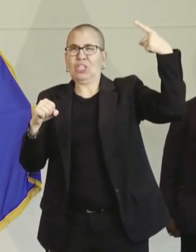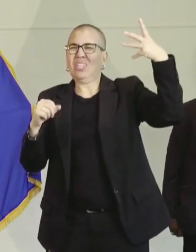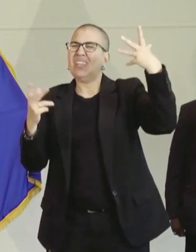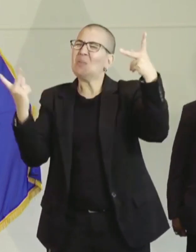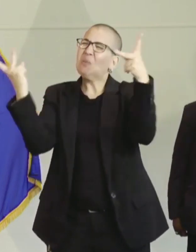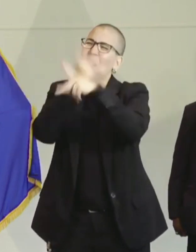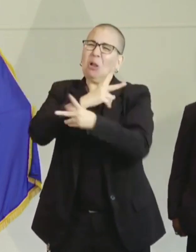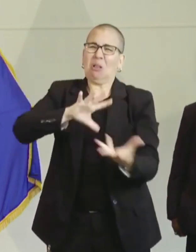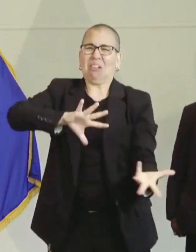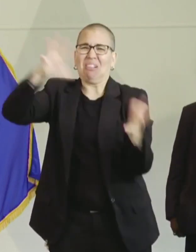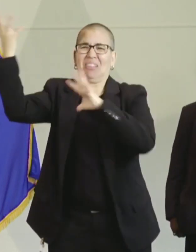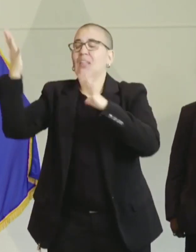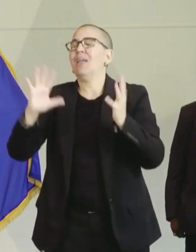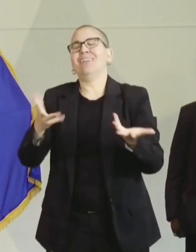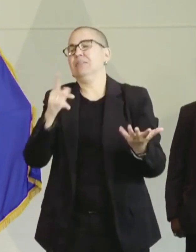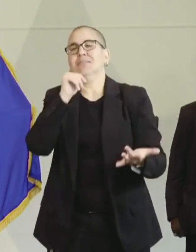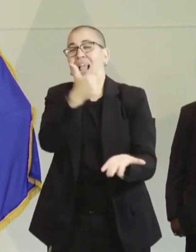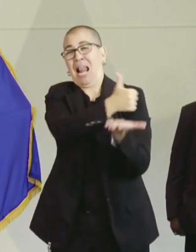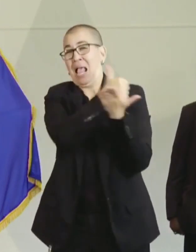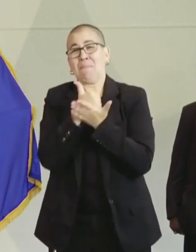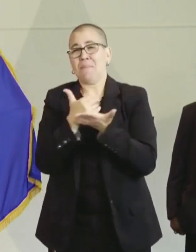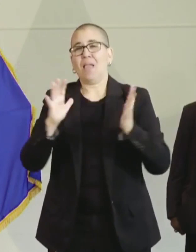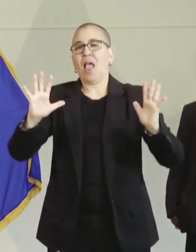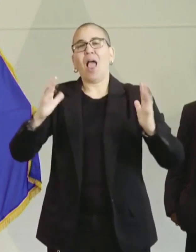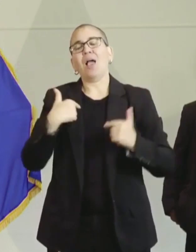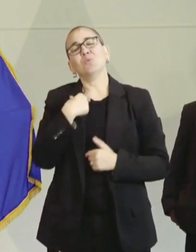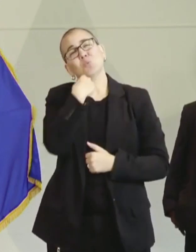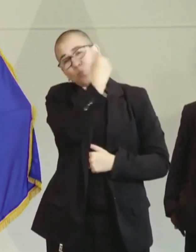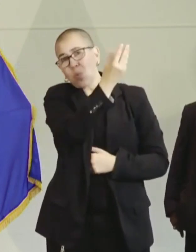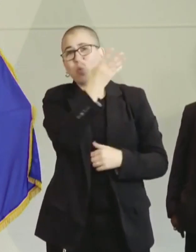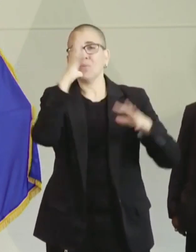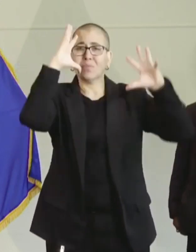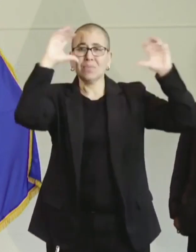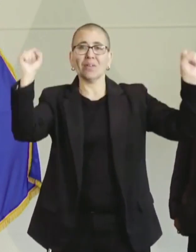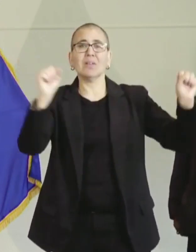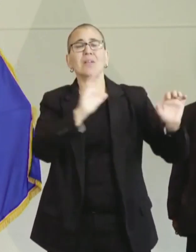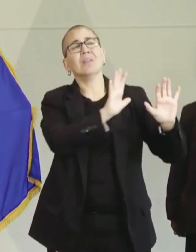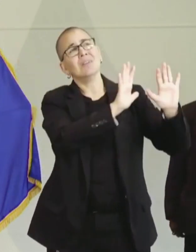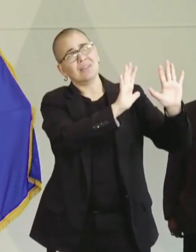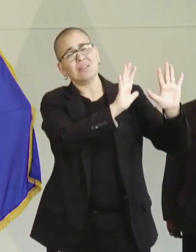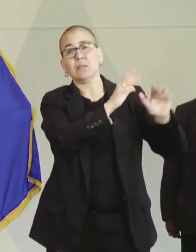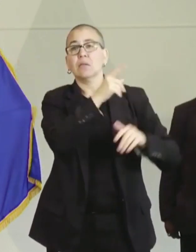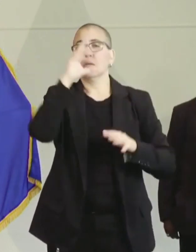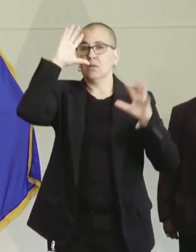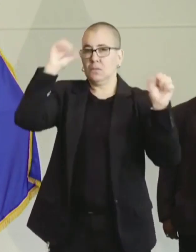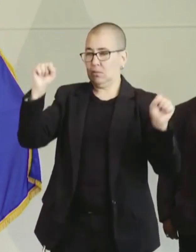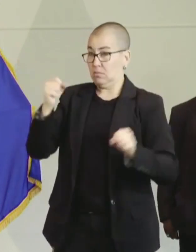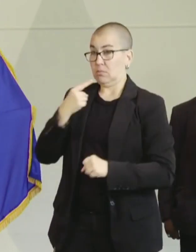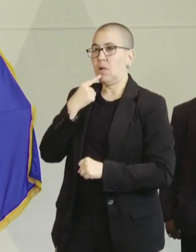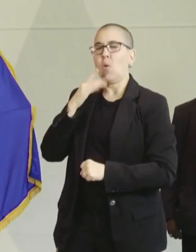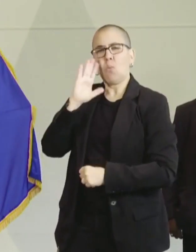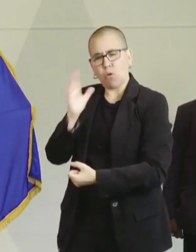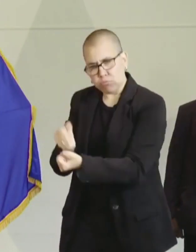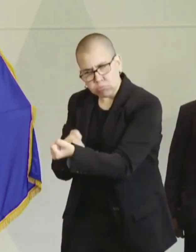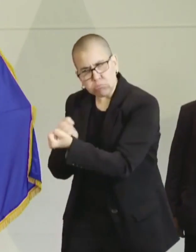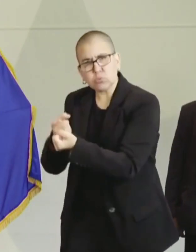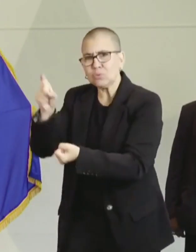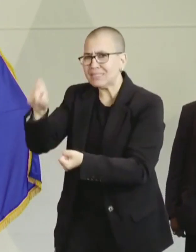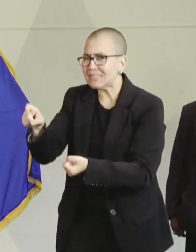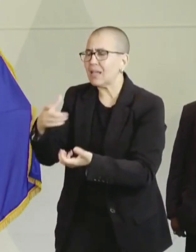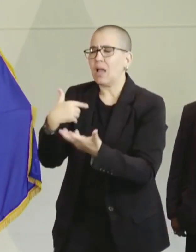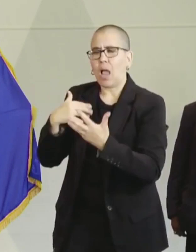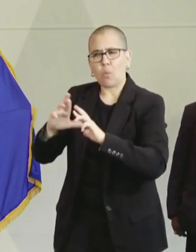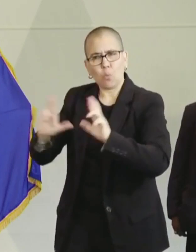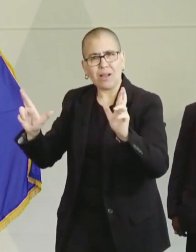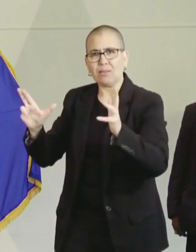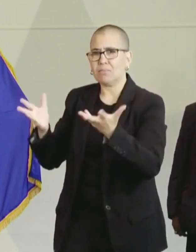really challenging. So as I said, I spoke to the President. He pledged his support of anything we need in terms of supplies to get to us. There's a way to do